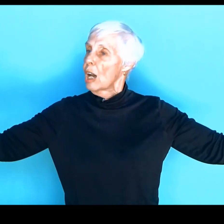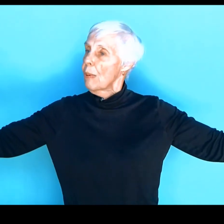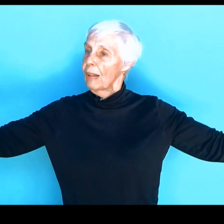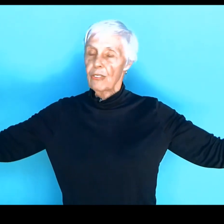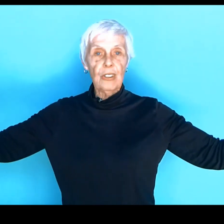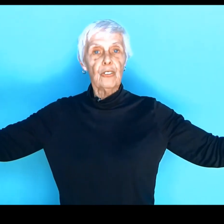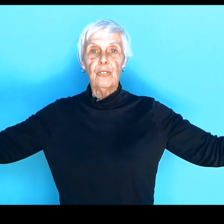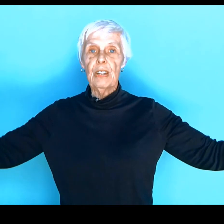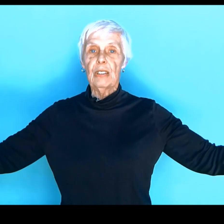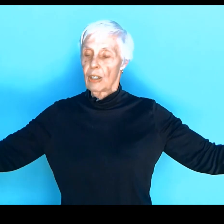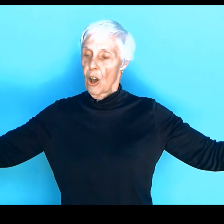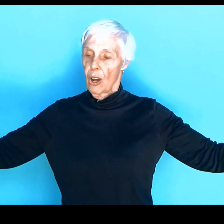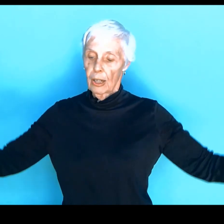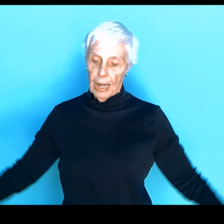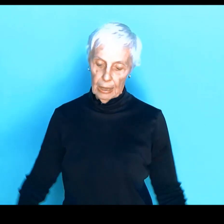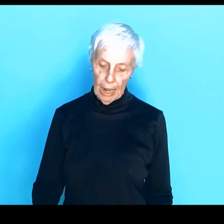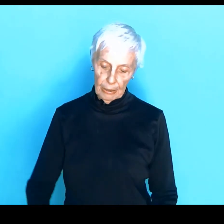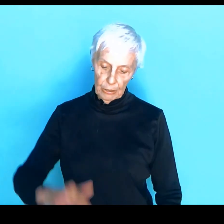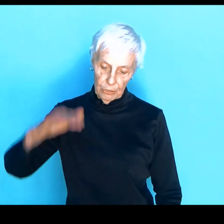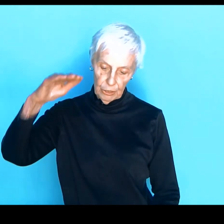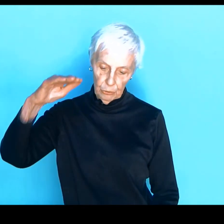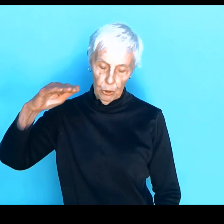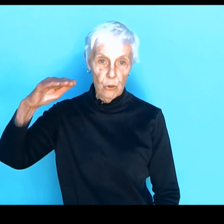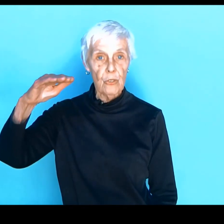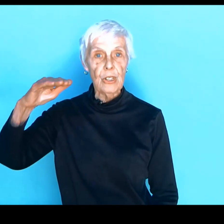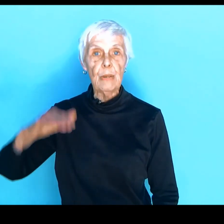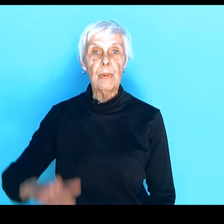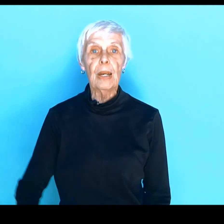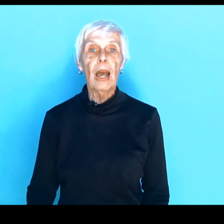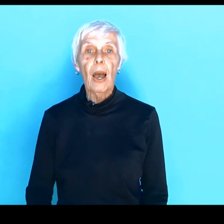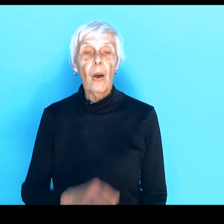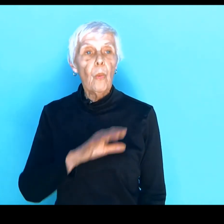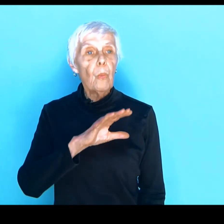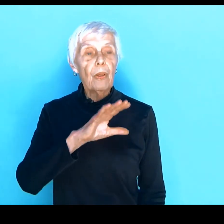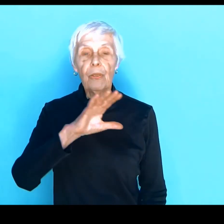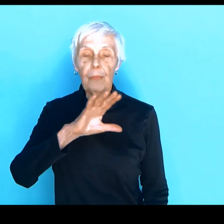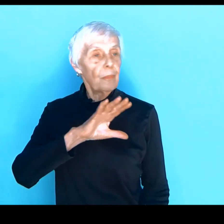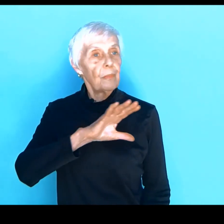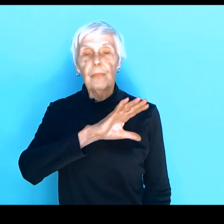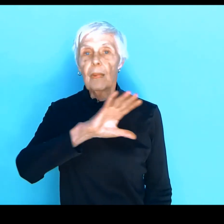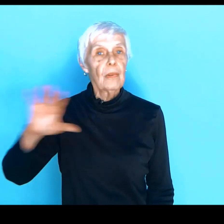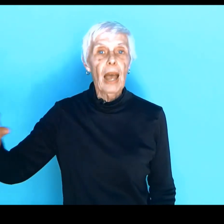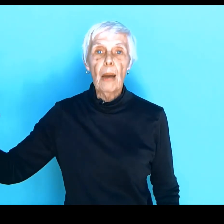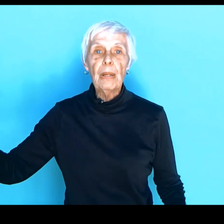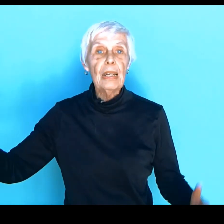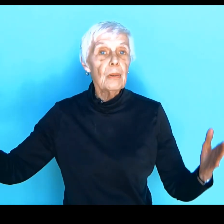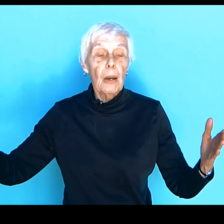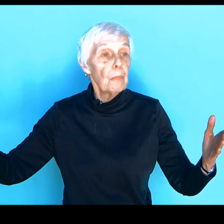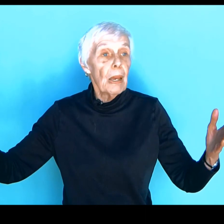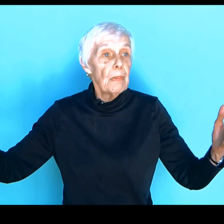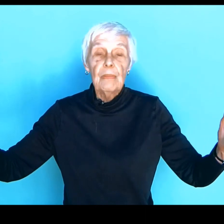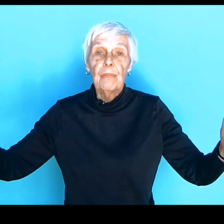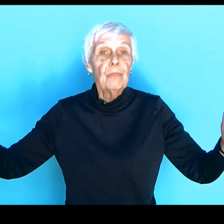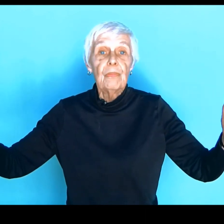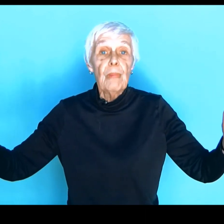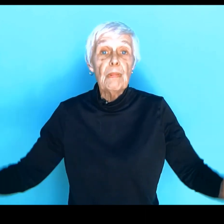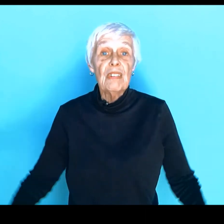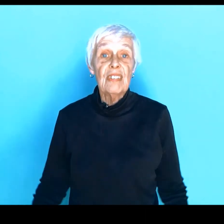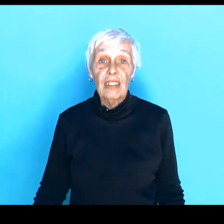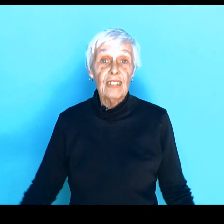about six feet long, and I think six rows deep, with how many? Maybe six